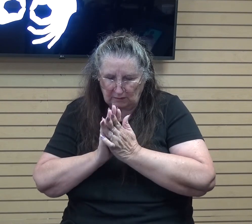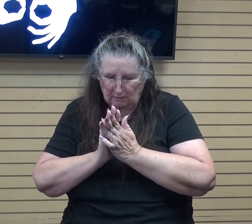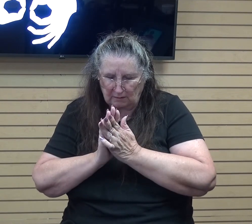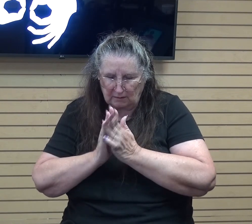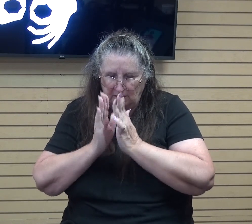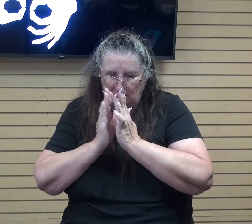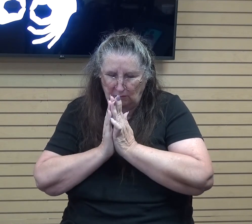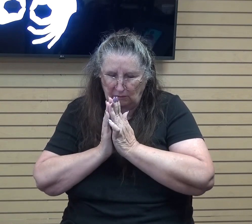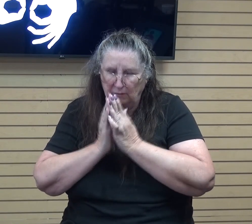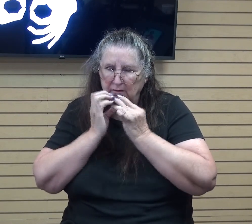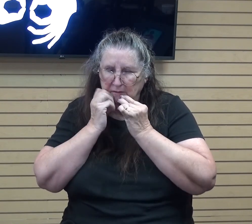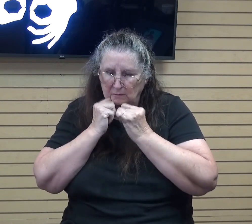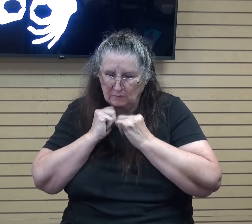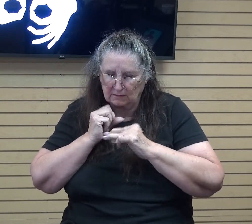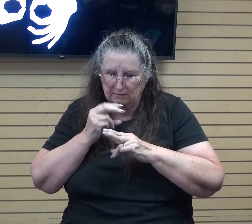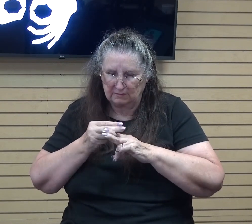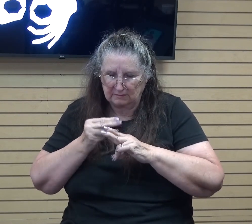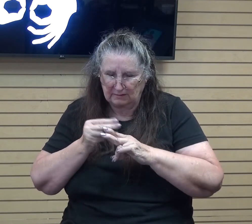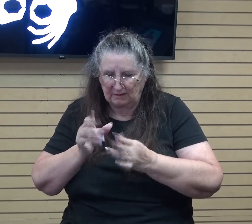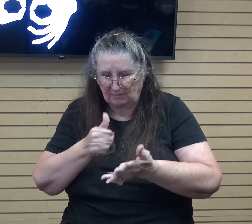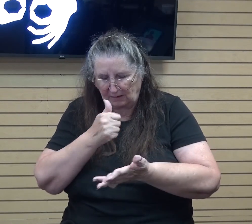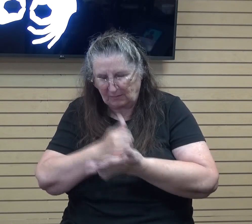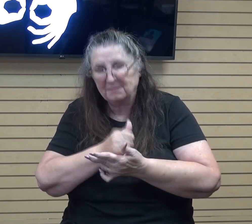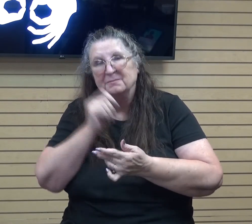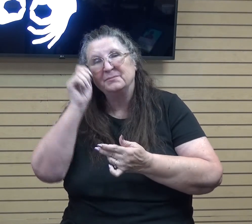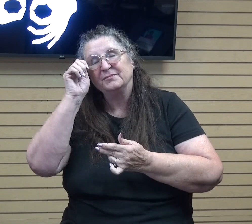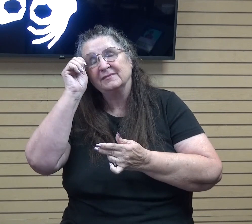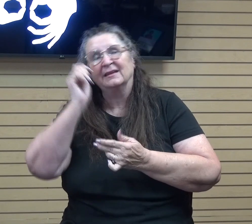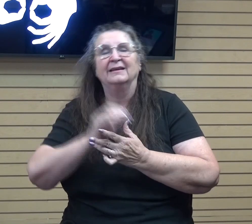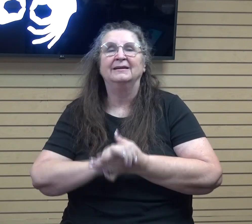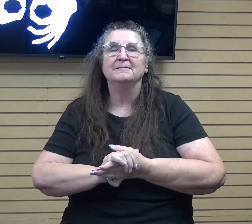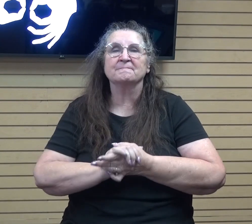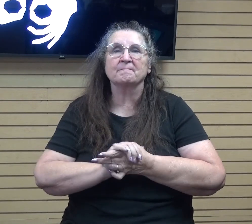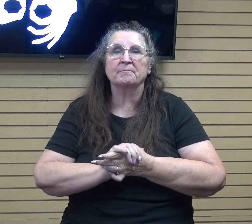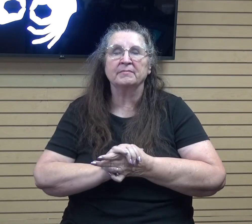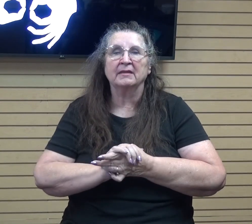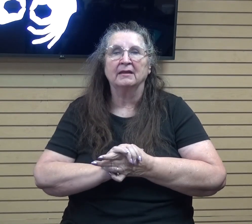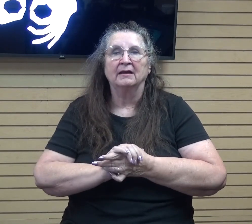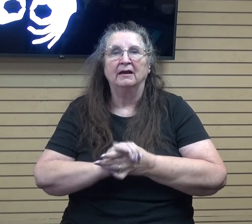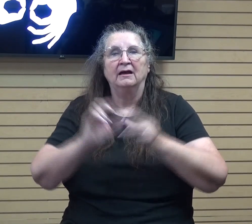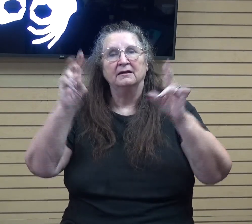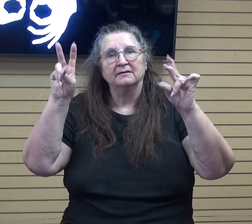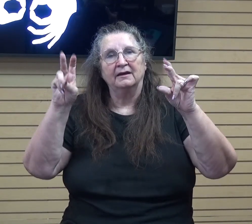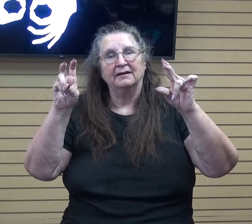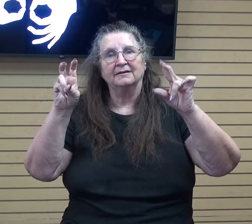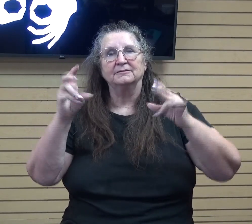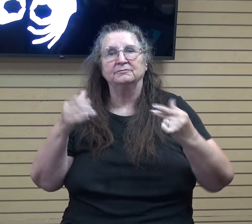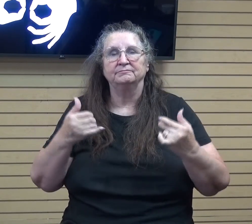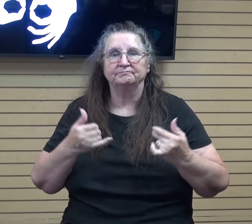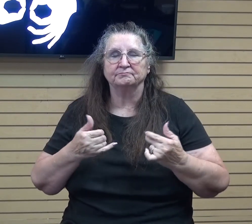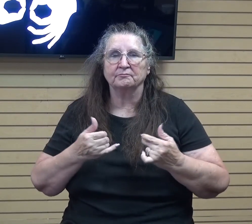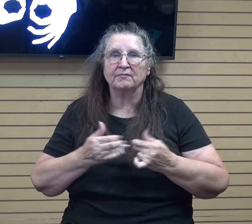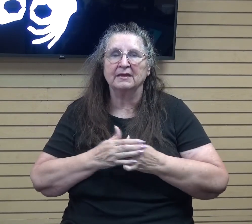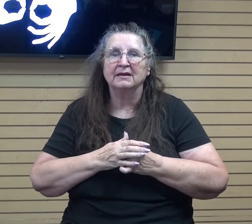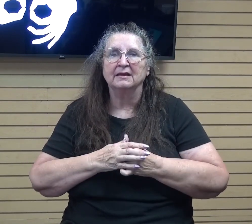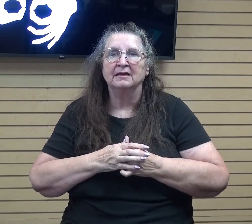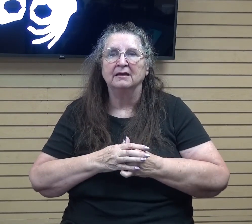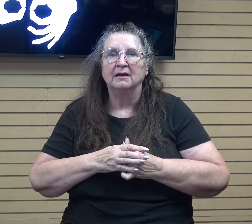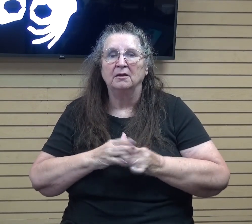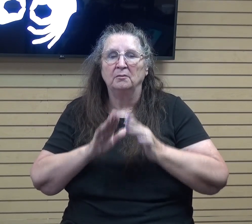precious name. Amen. Well, I've titled my sharing with you today, Be Quiet, My